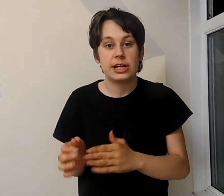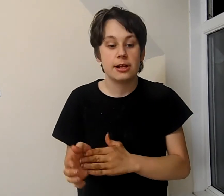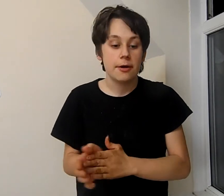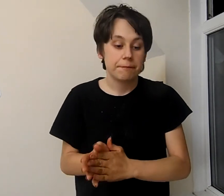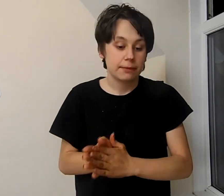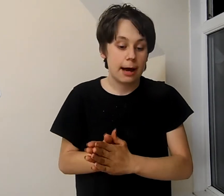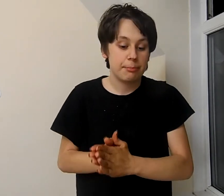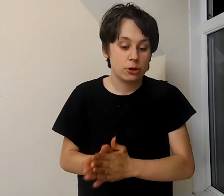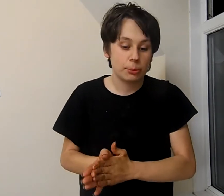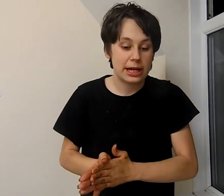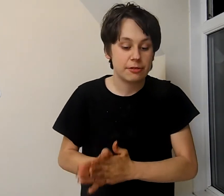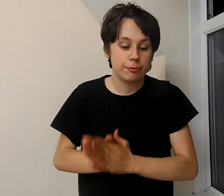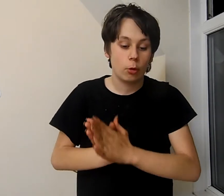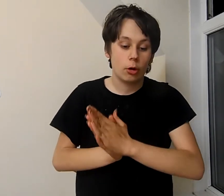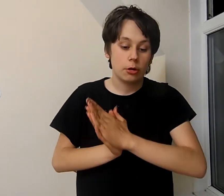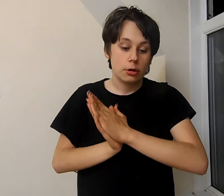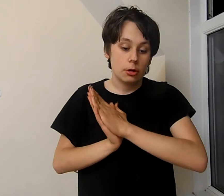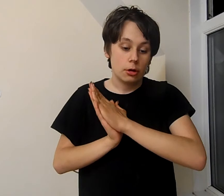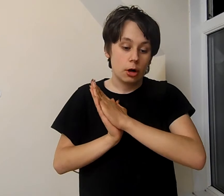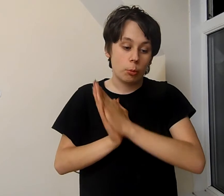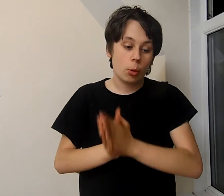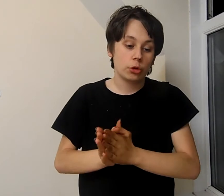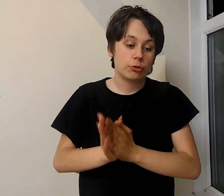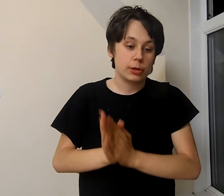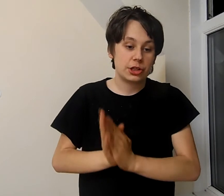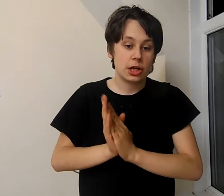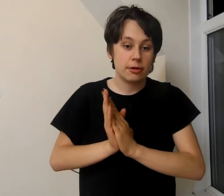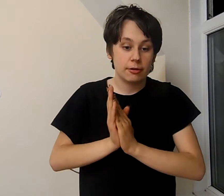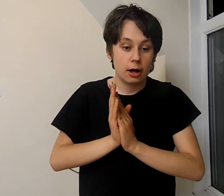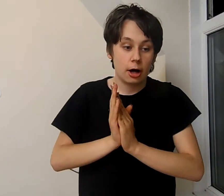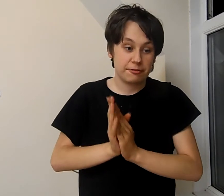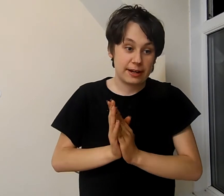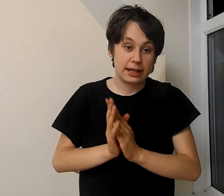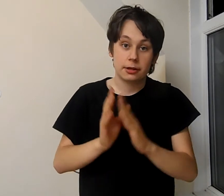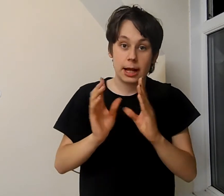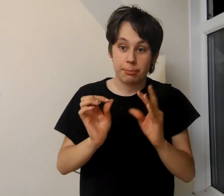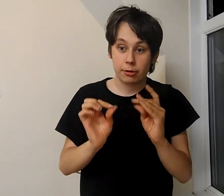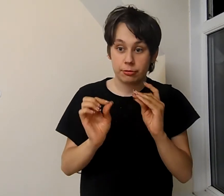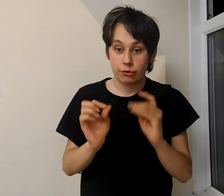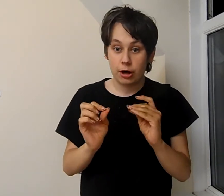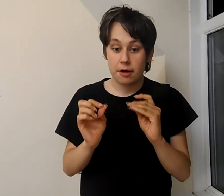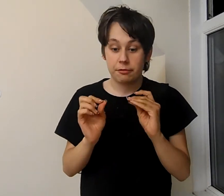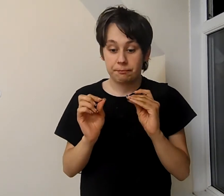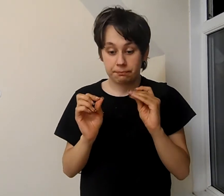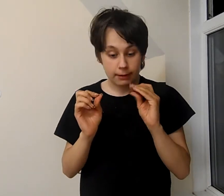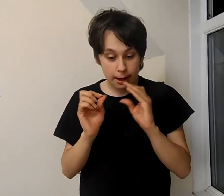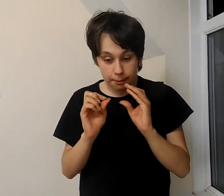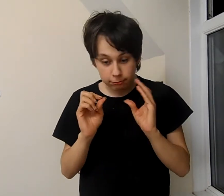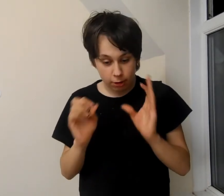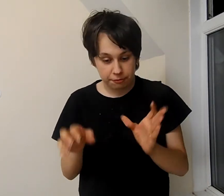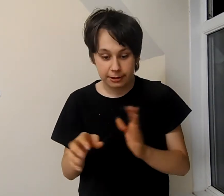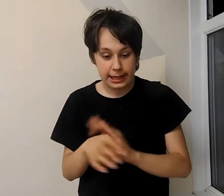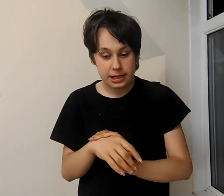have been nominated for awards which i think they both deserve rightfully